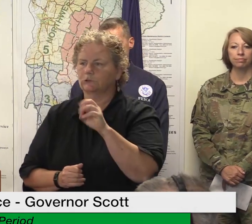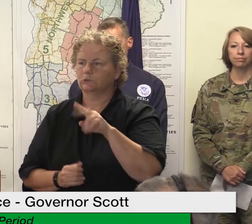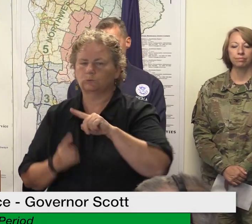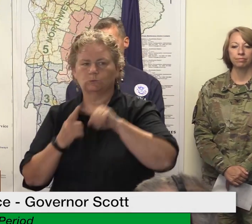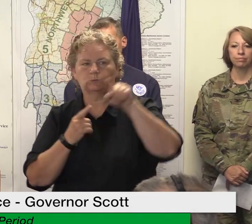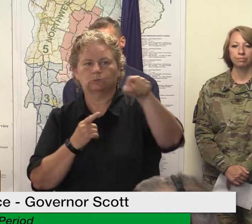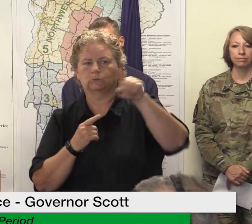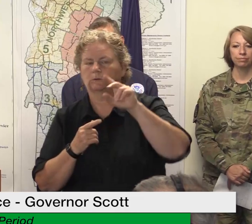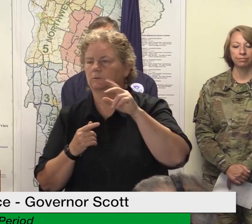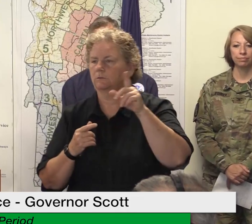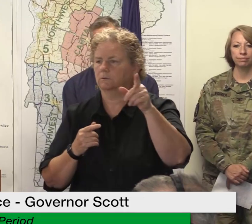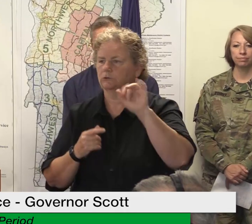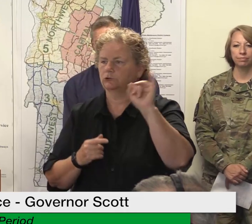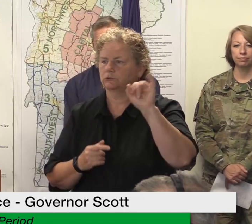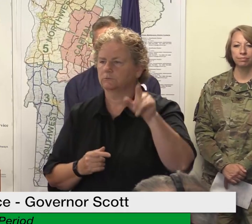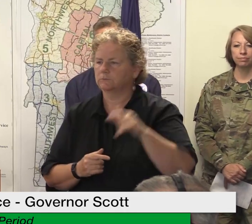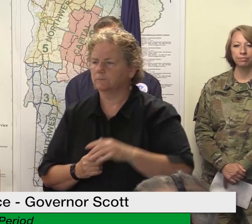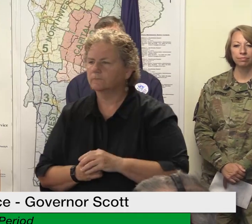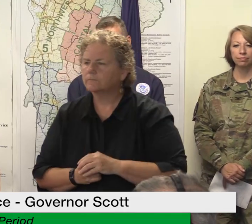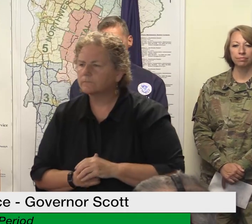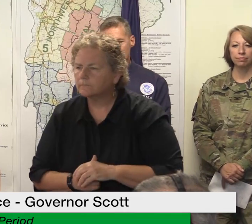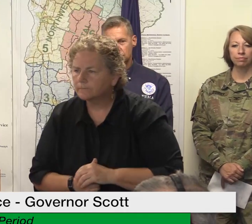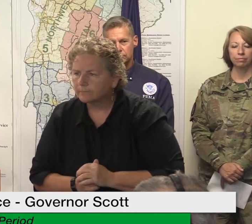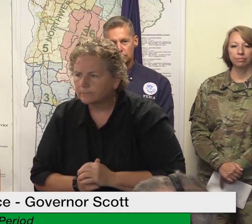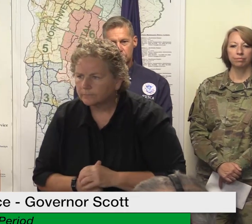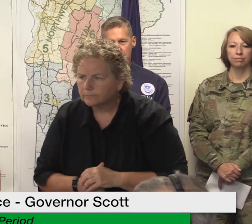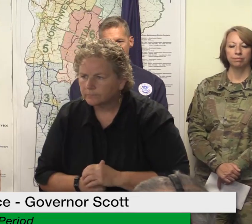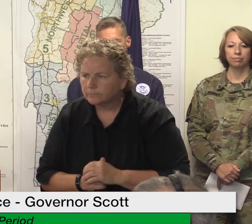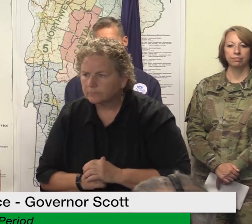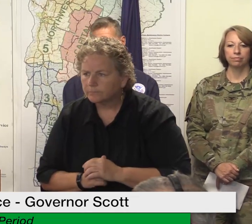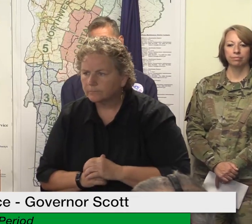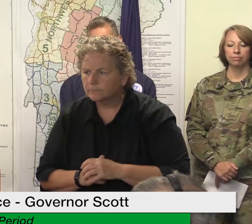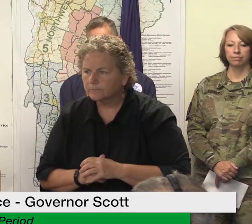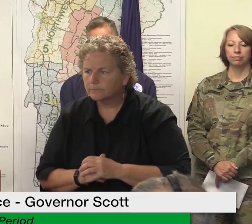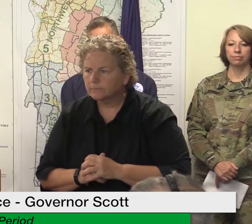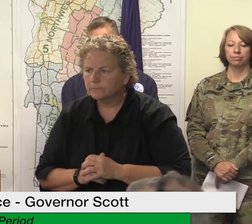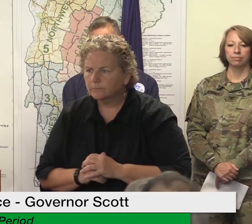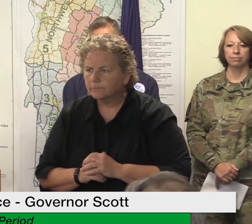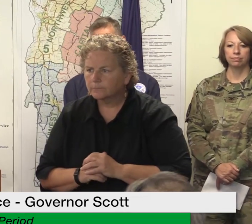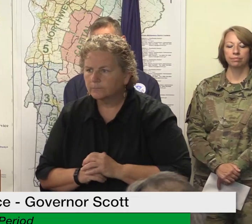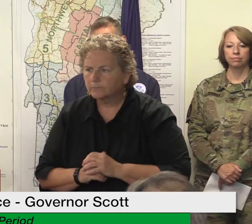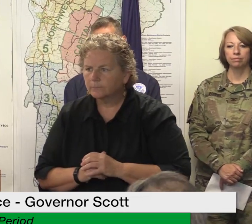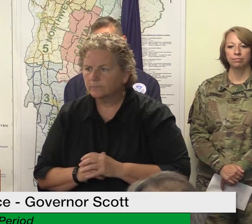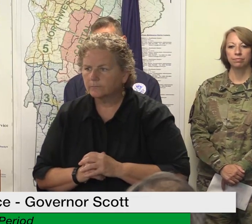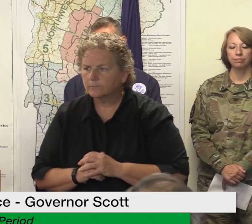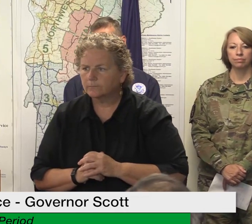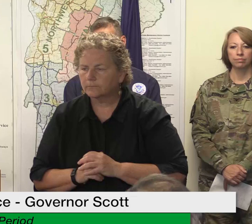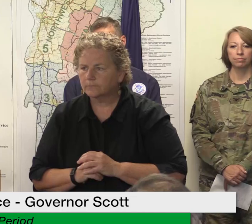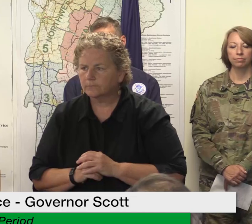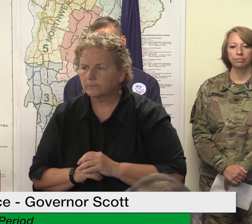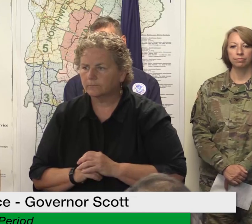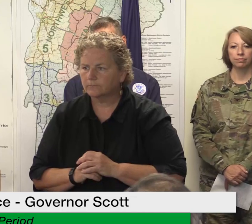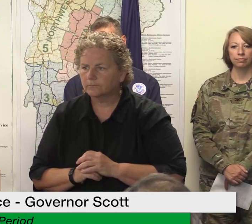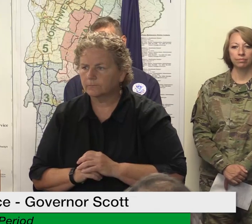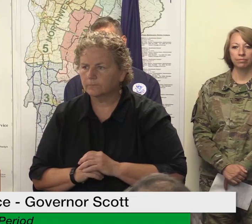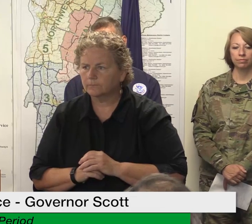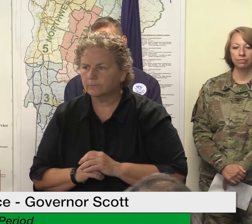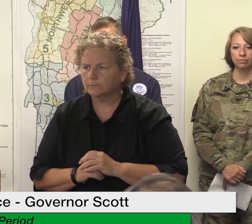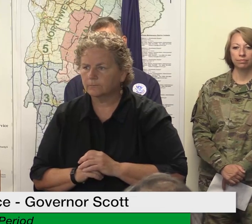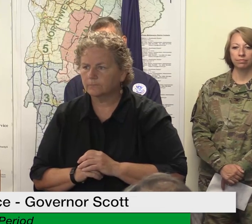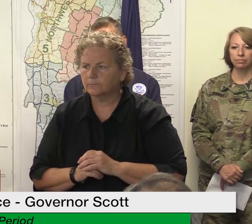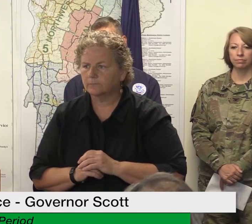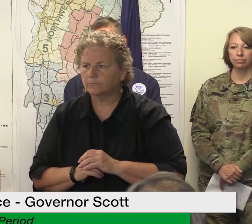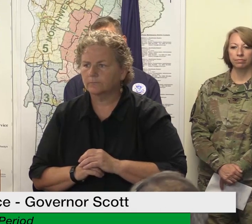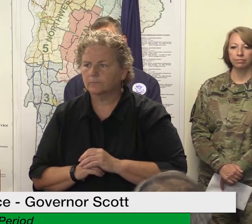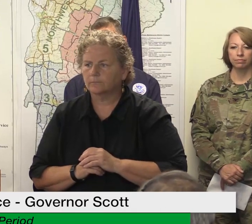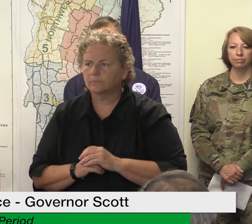like does that mean it's mandatory is there any sort of check to make sure that the insurance companies actually follow this guidance are there any